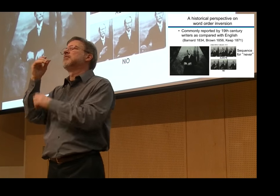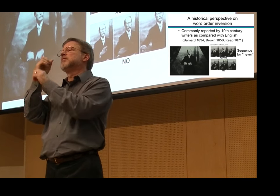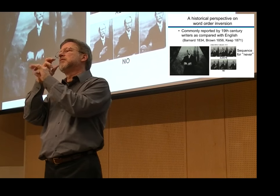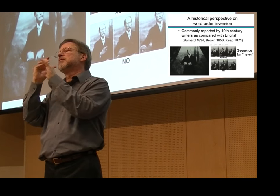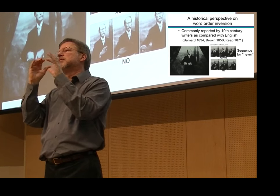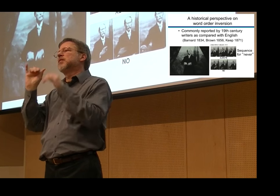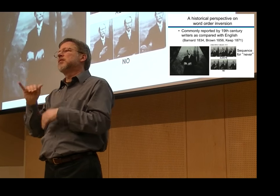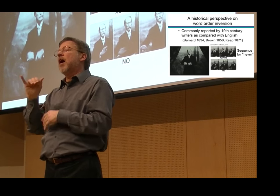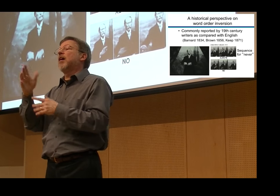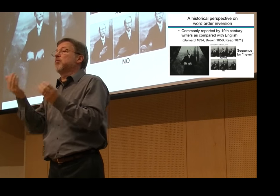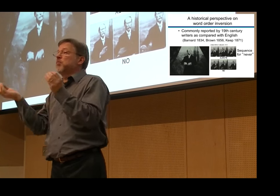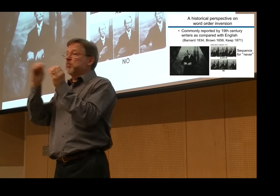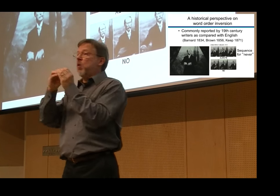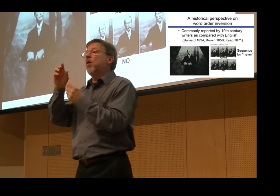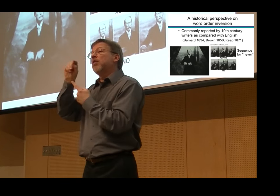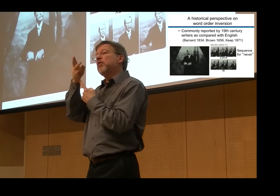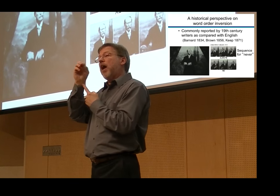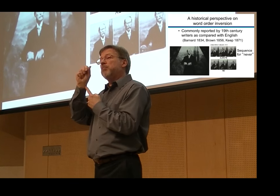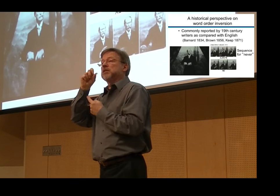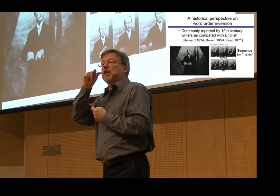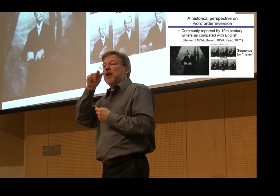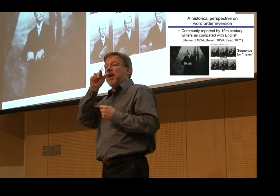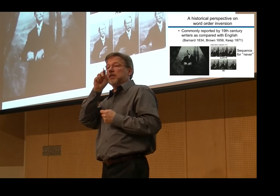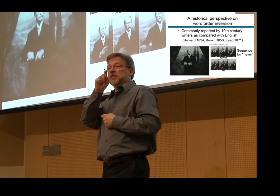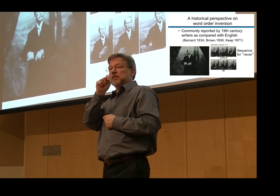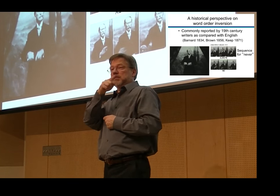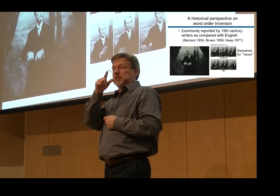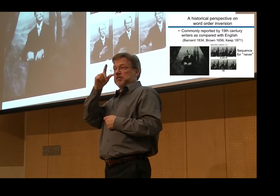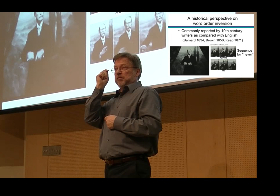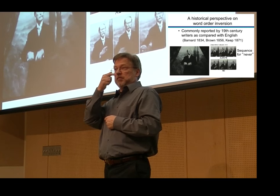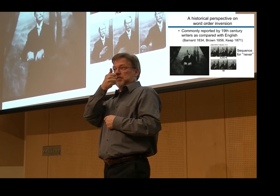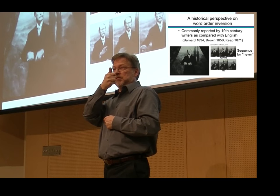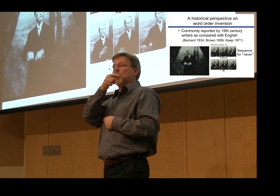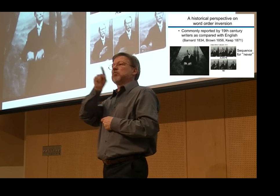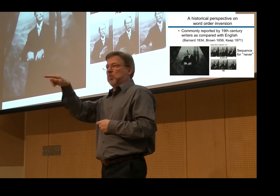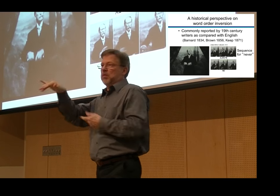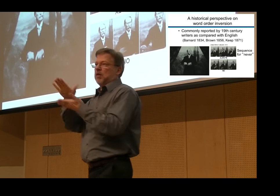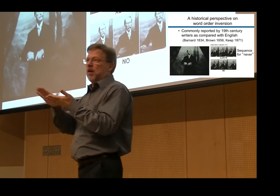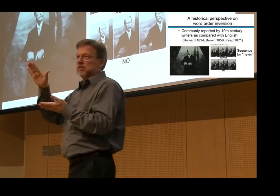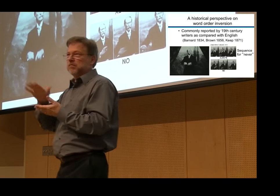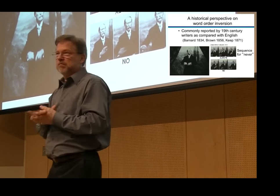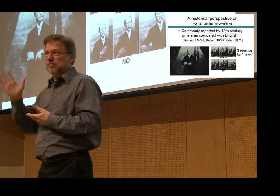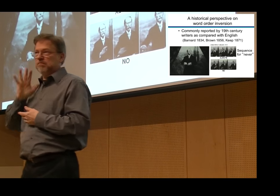Many of the first teachers of the deaf came from that college as a result. Thomas Hopkins Galadel